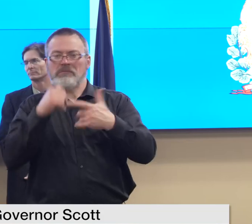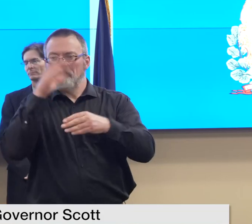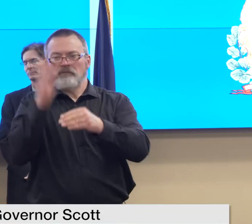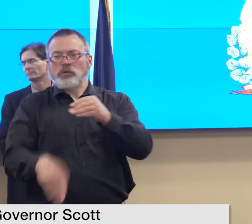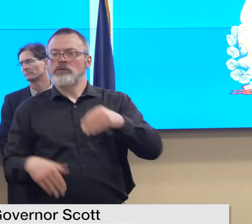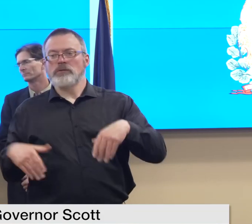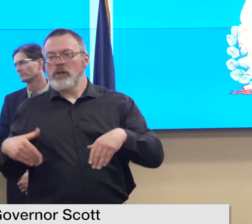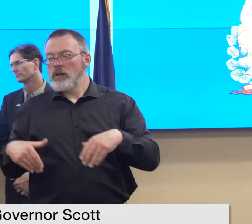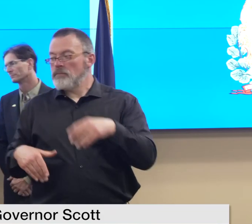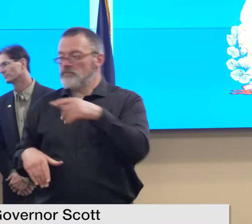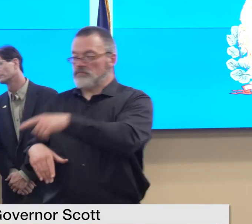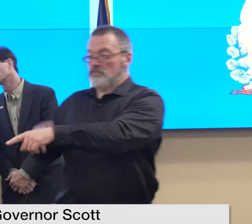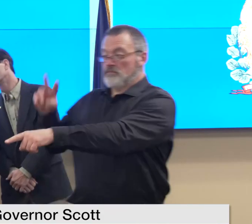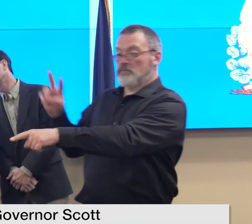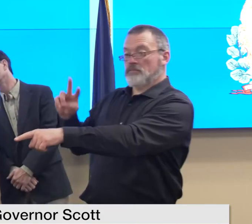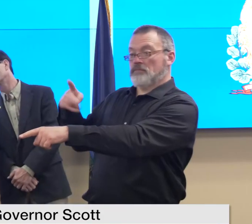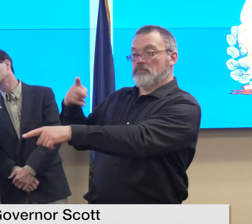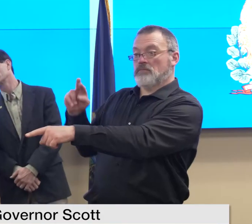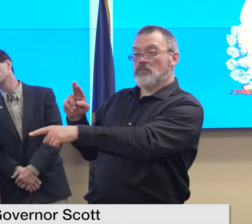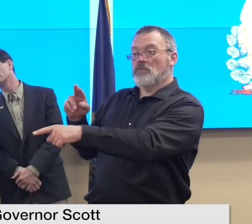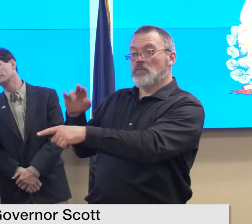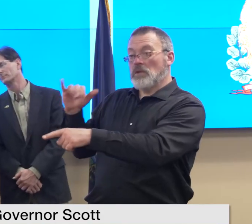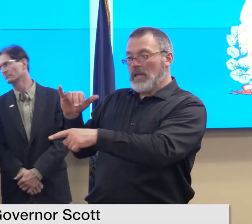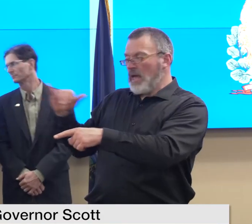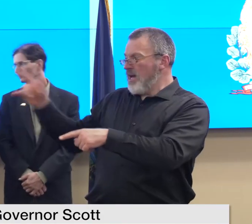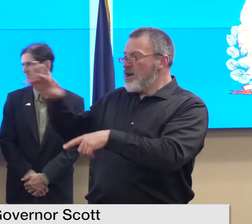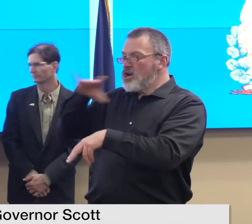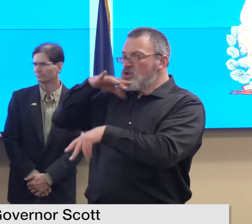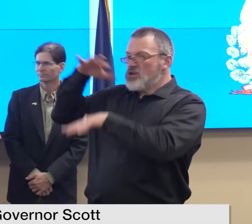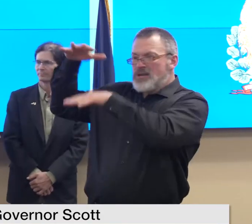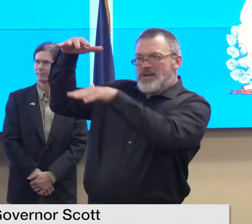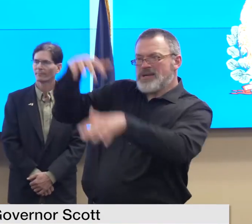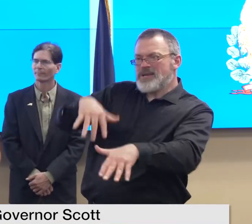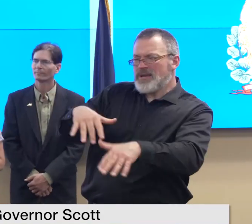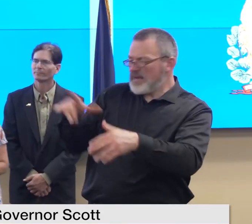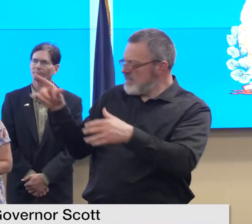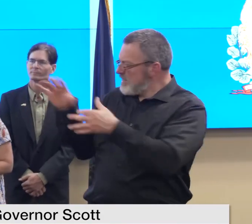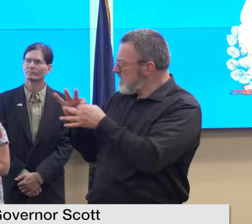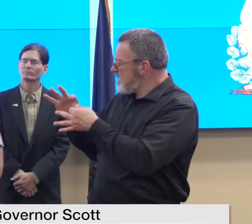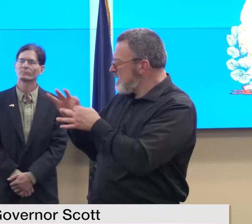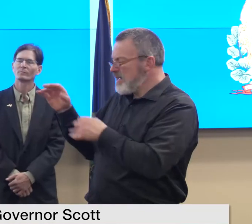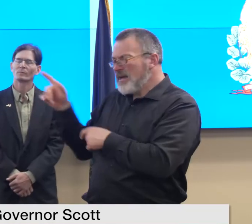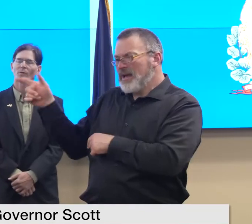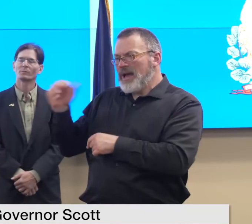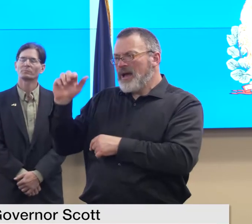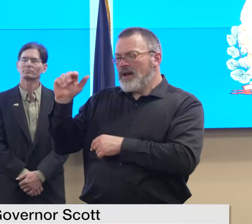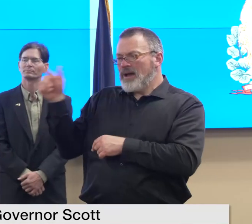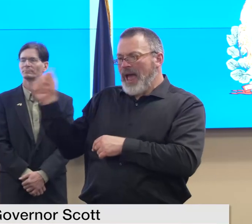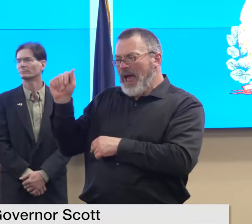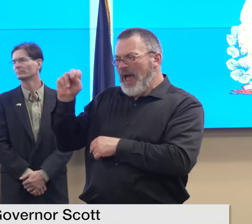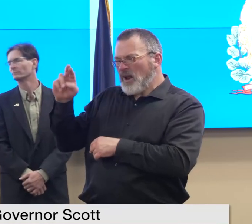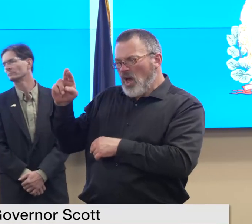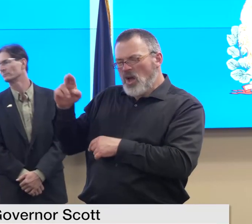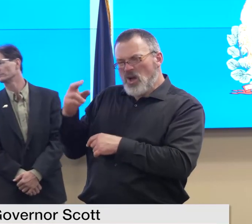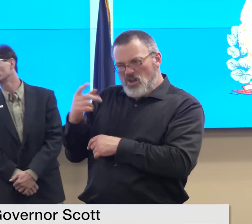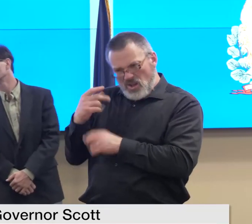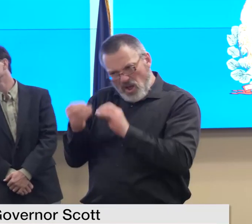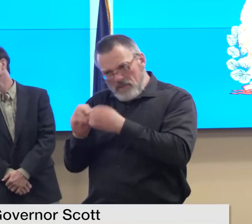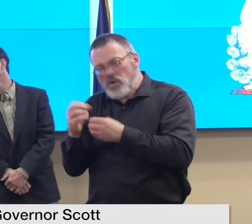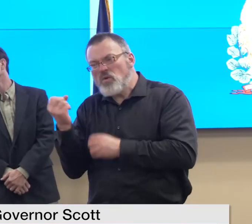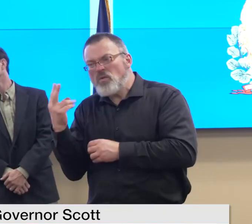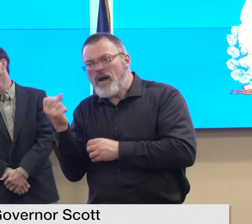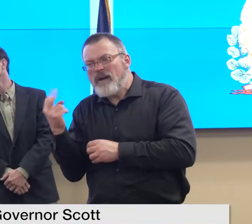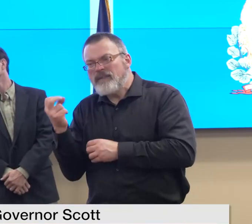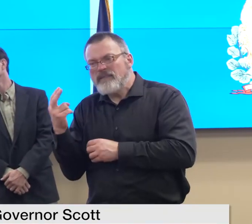for the landslides did you say there were about a dozen and i'm just wondering if we know tell us like where the hot spots